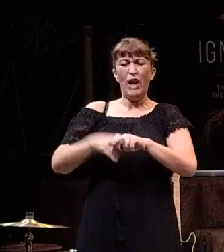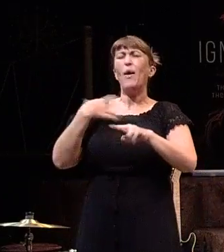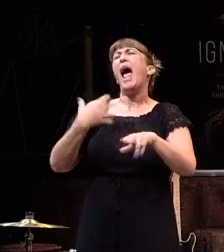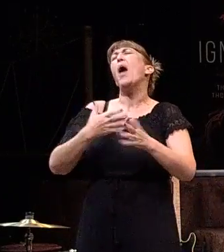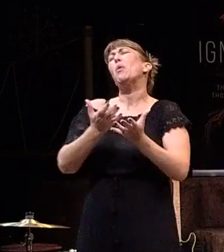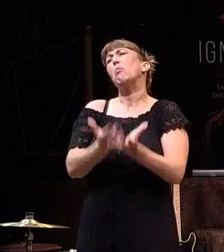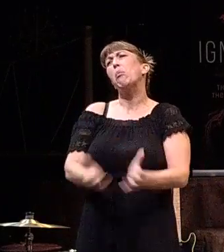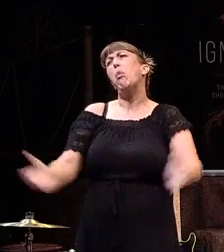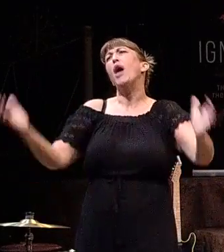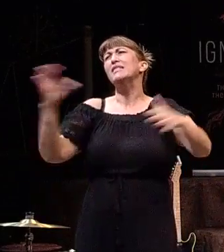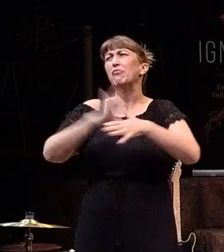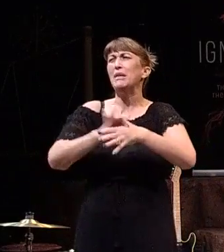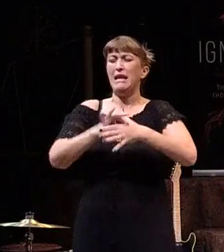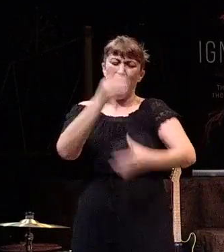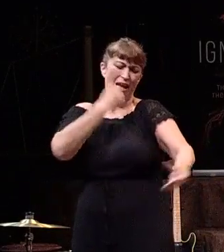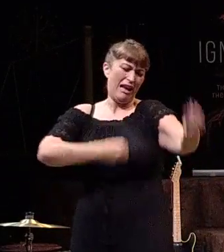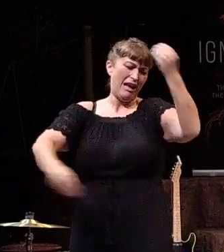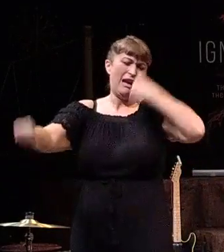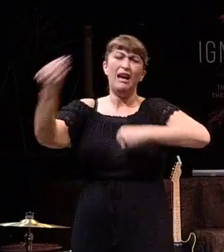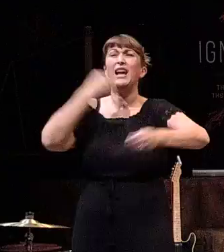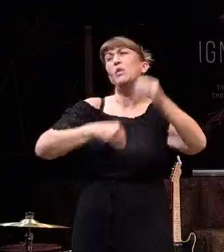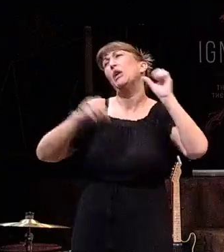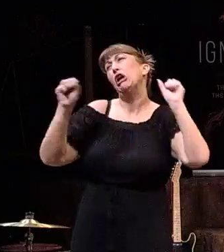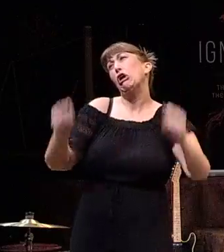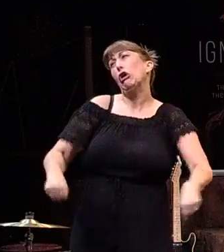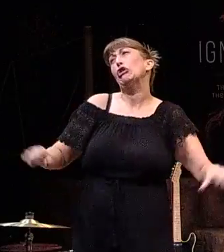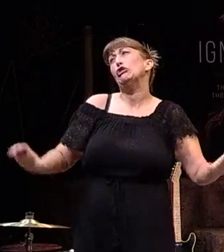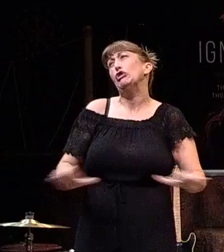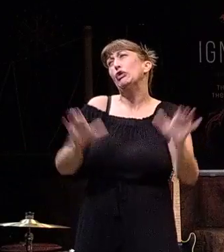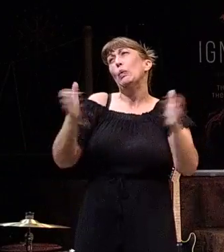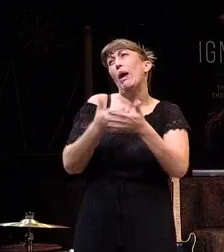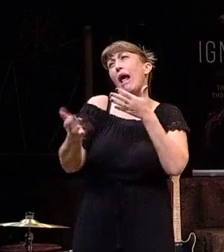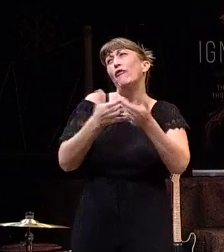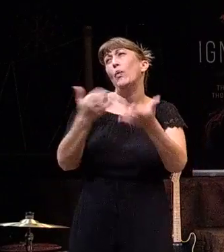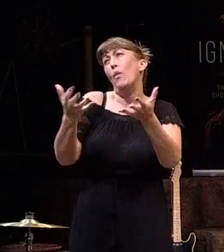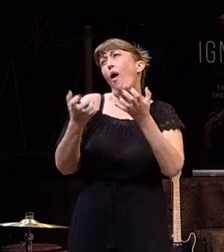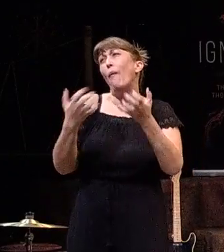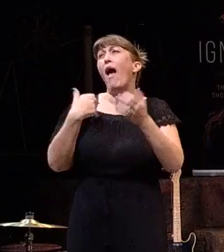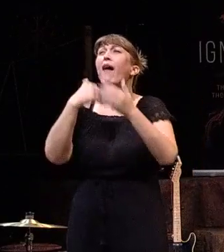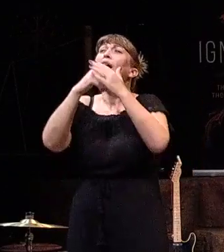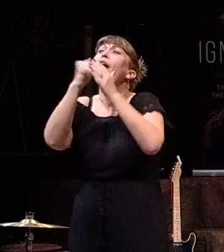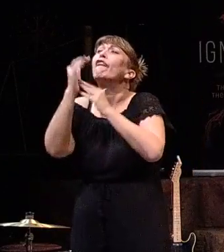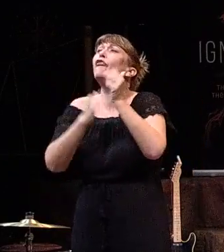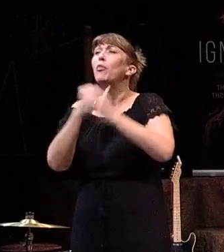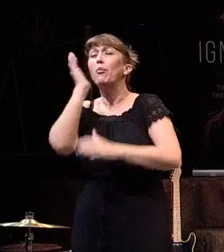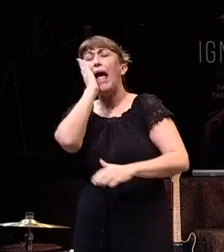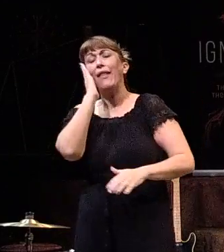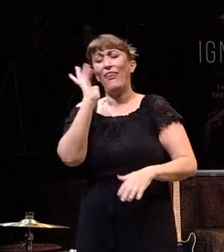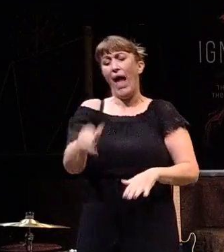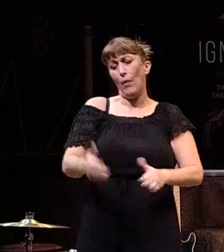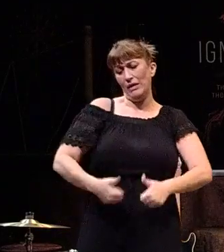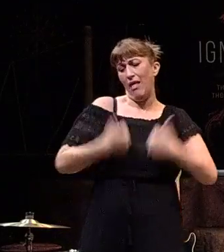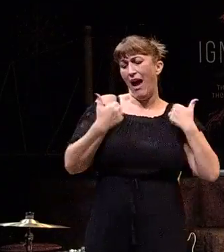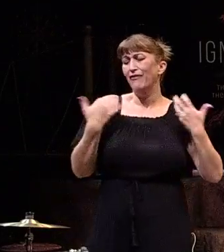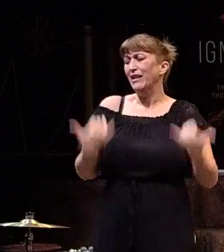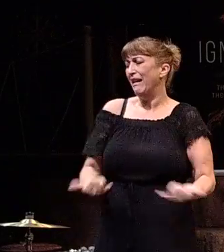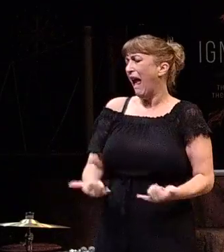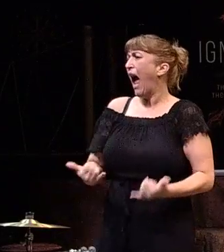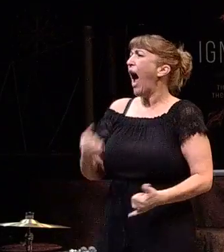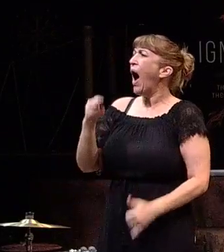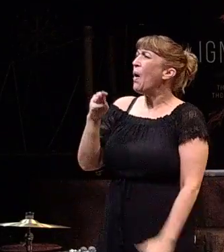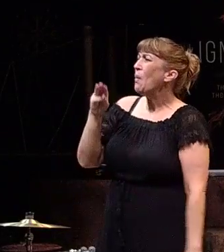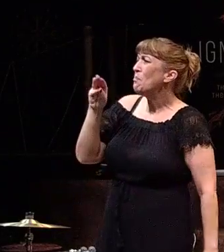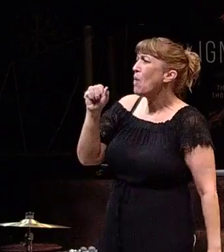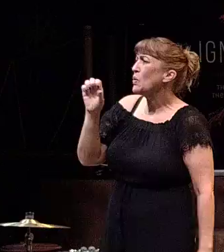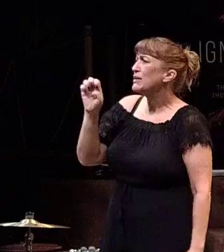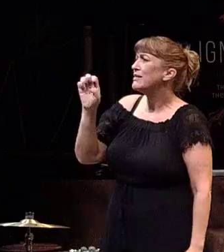pots of meat and we could do what we want. We had comfortable beds and that was the life. But now, Moses, we're